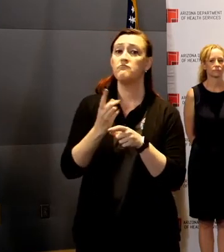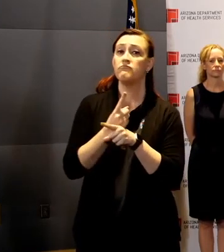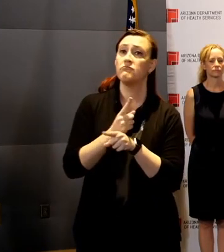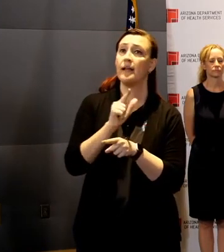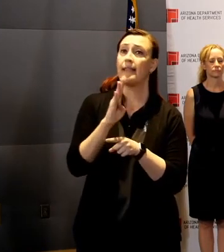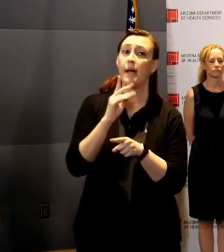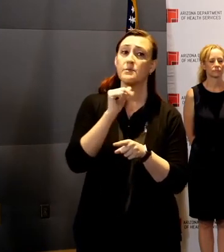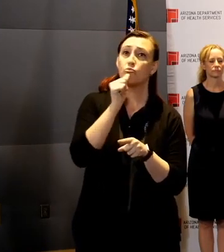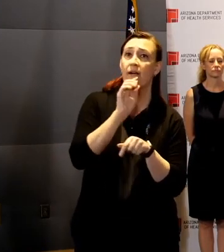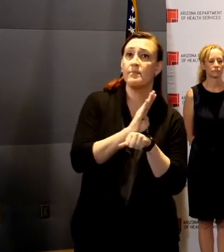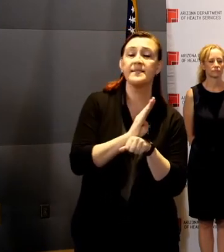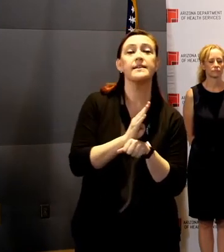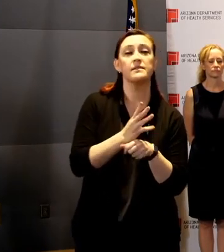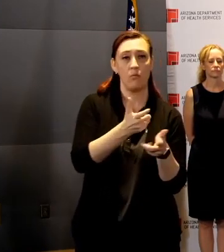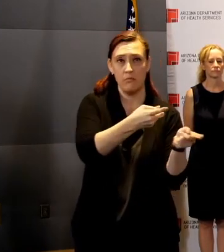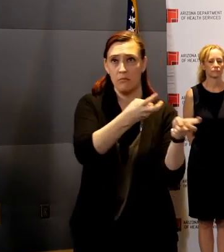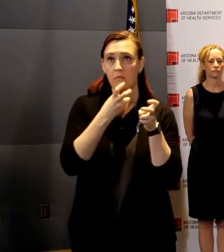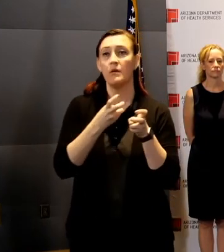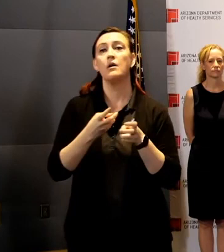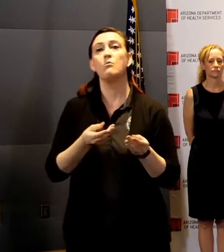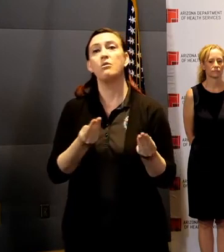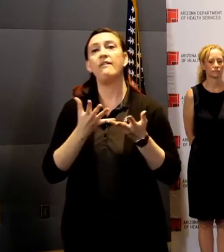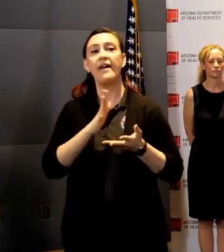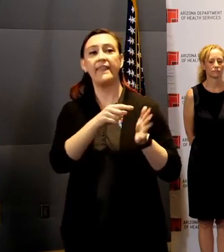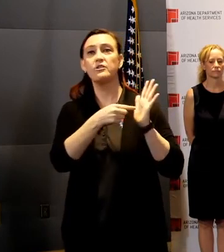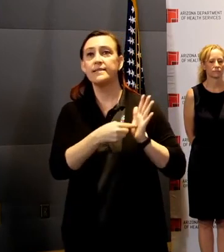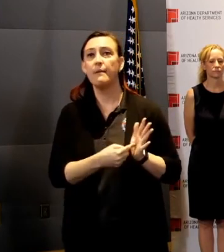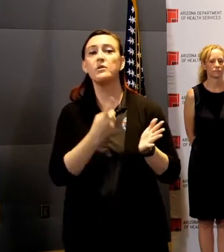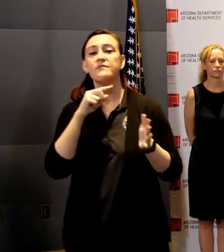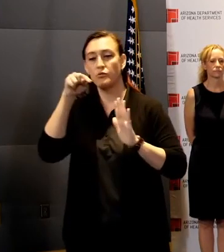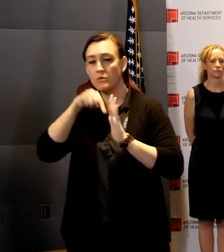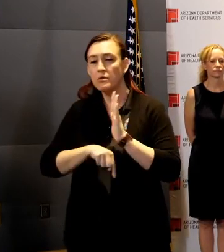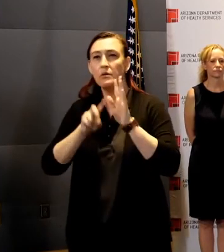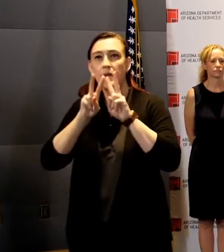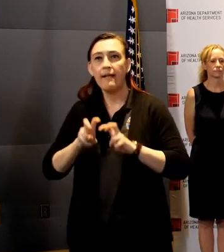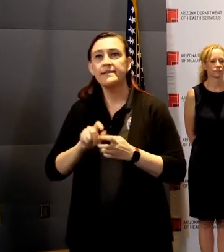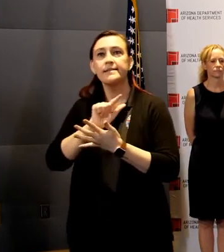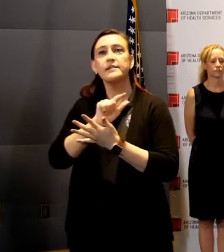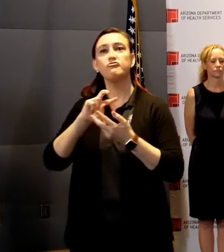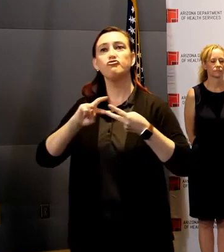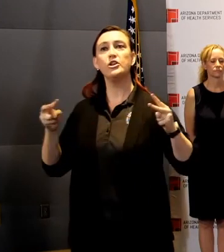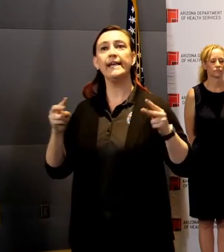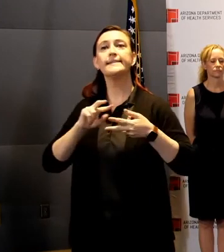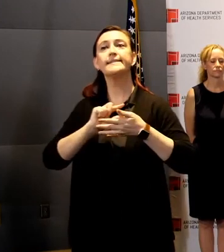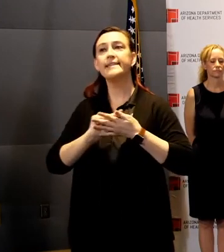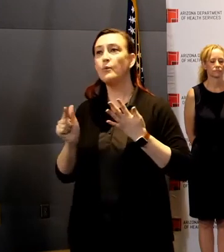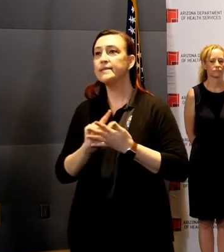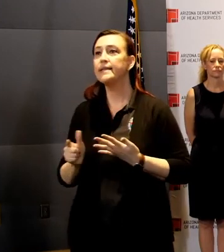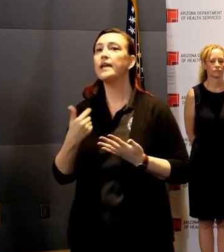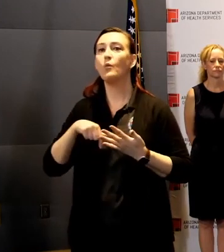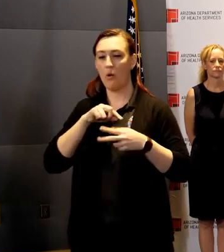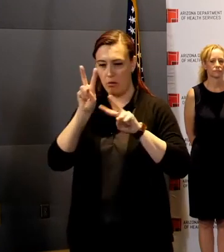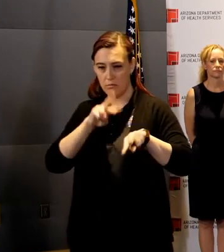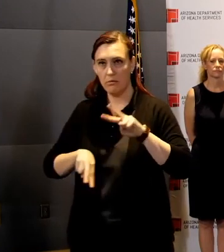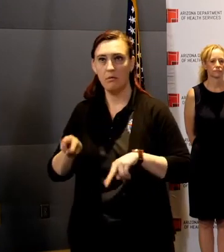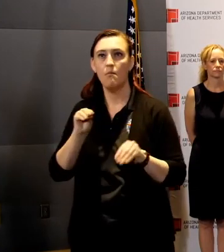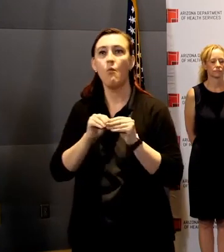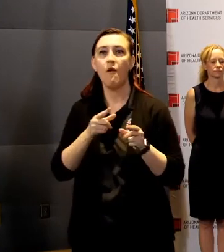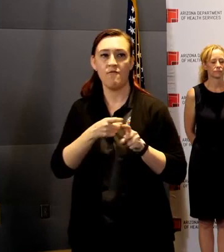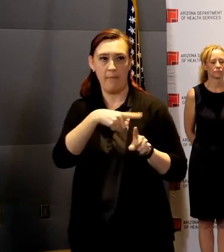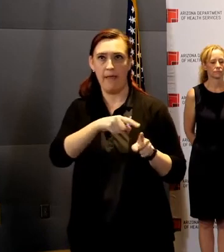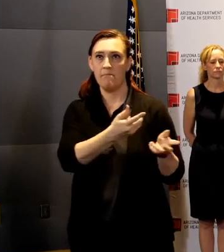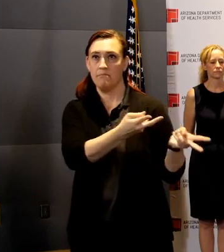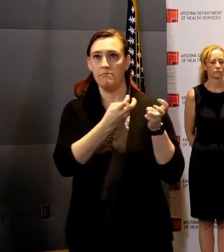laboratory specimens for in-depth analysis and sequencing. It will also require commercial labs